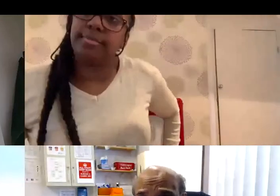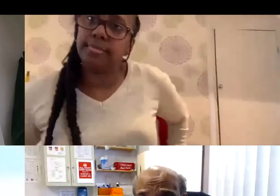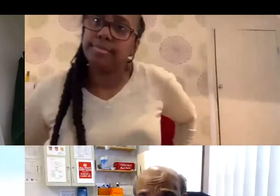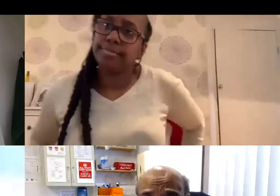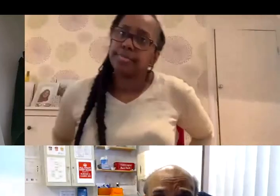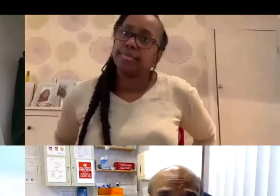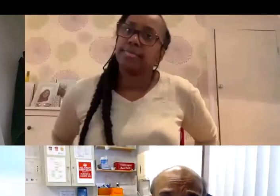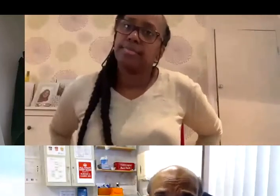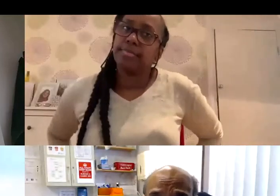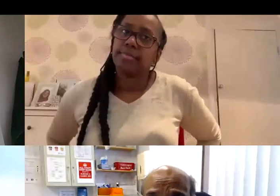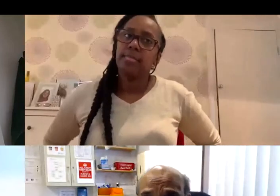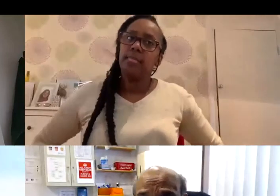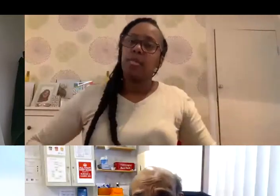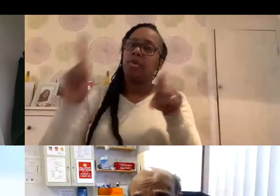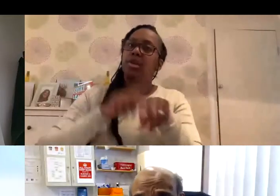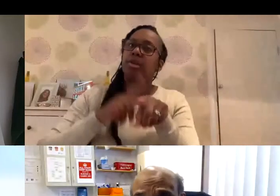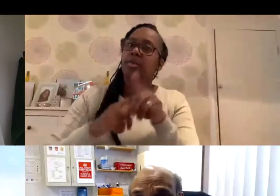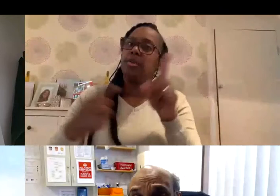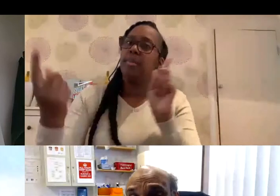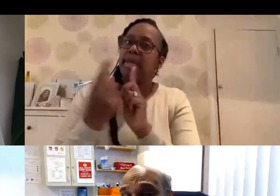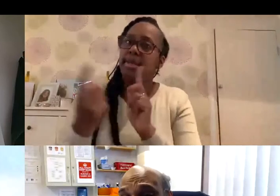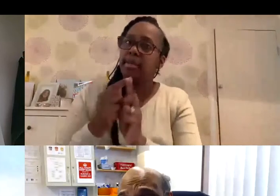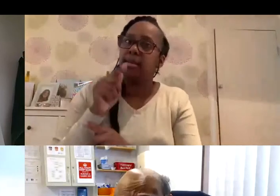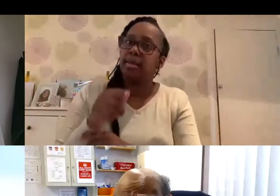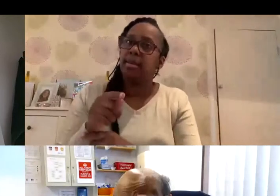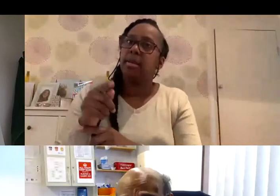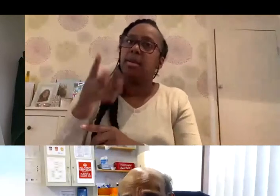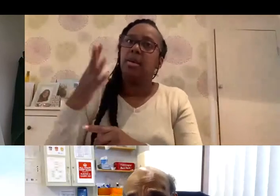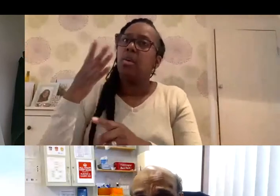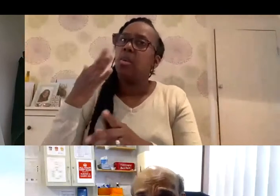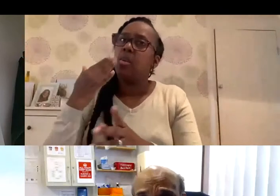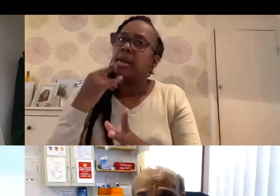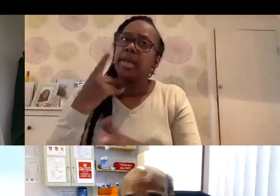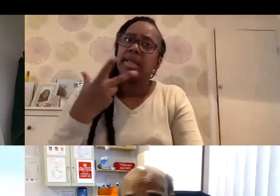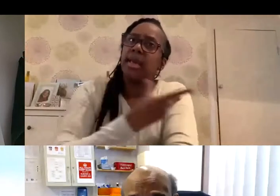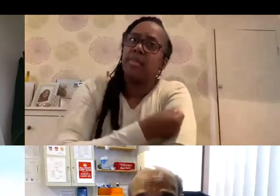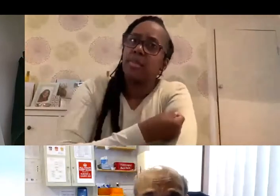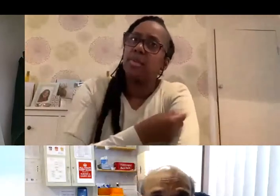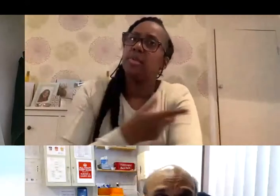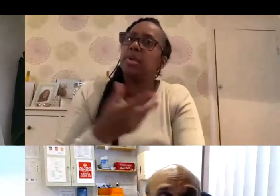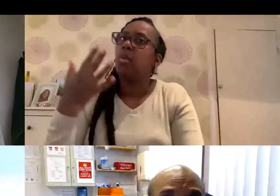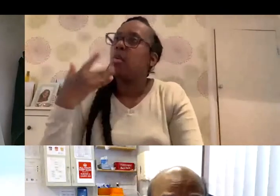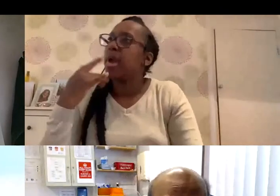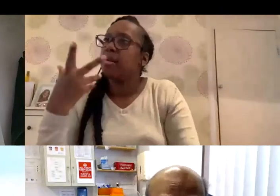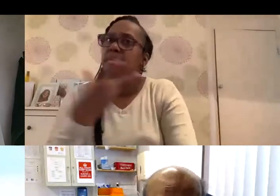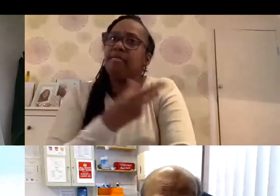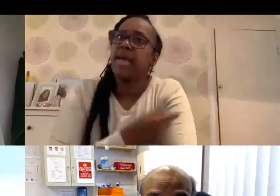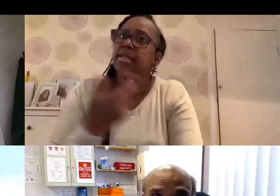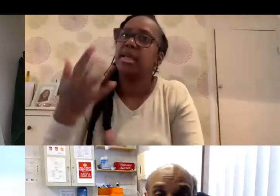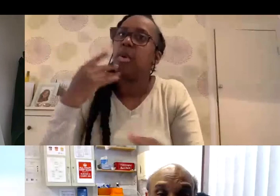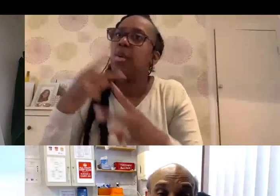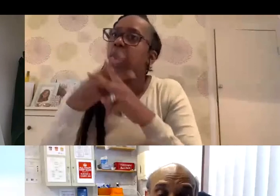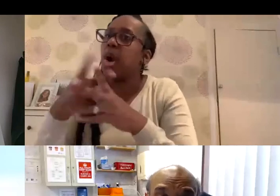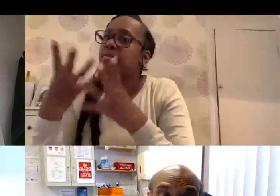me on the times I meet them at meetings. When are you going to get to my man? They ask me. When are going to get Mrs. So-and-so whom they know we look